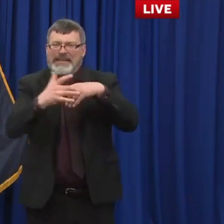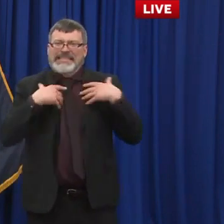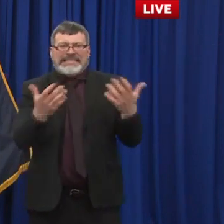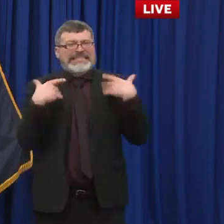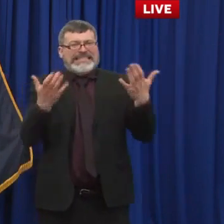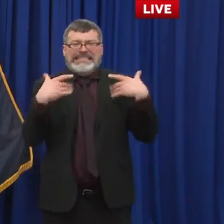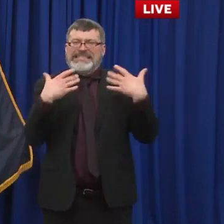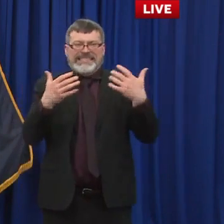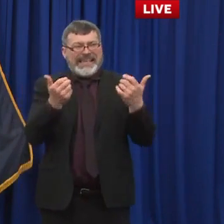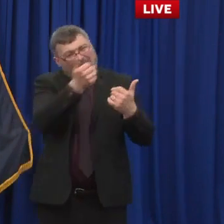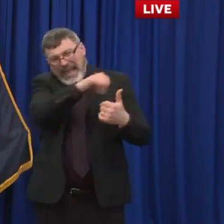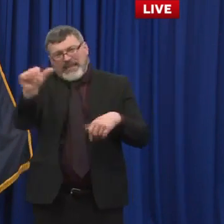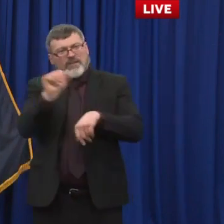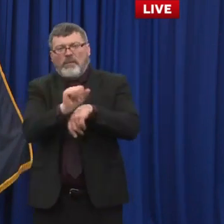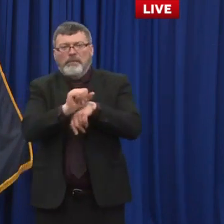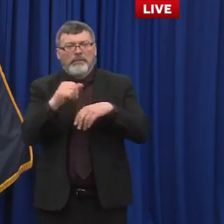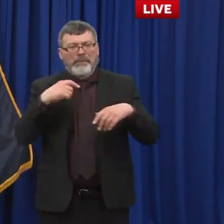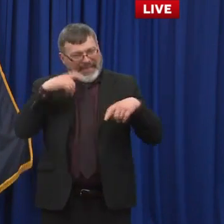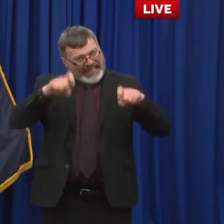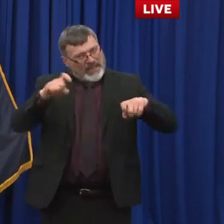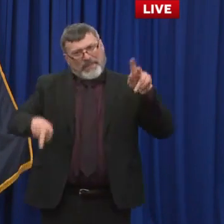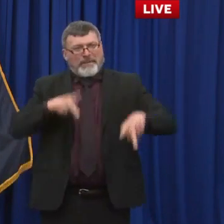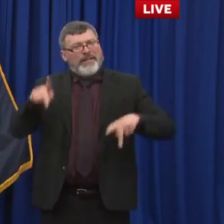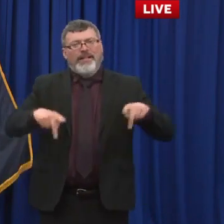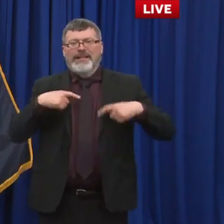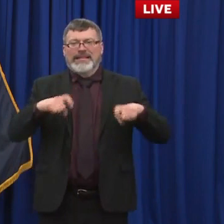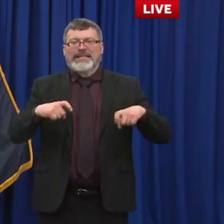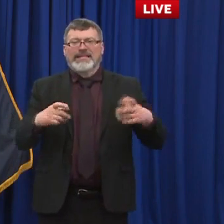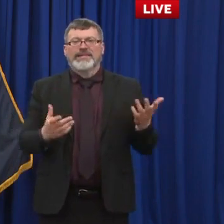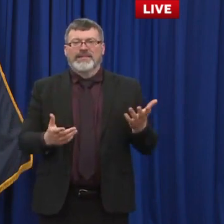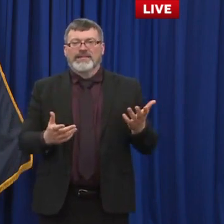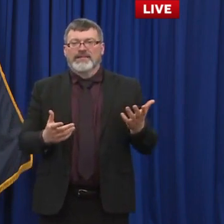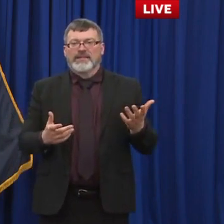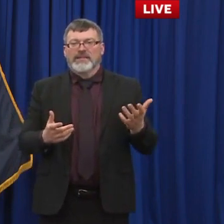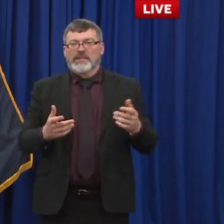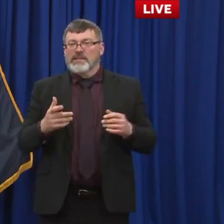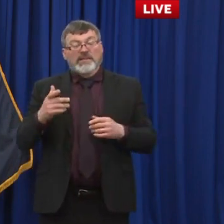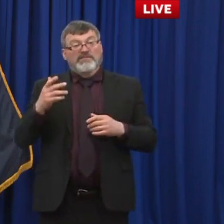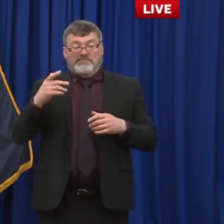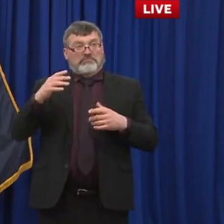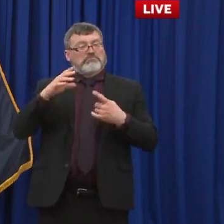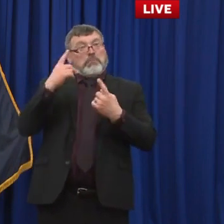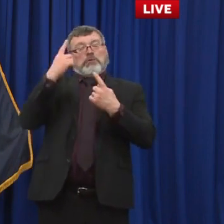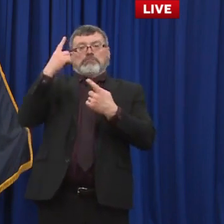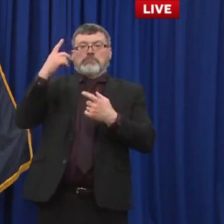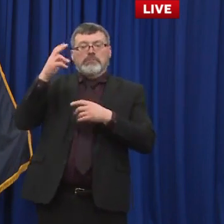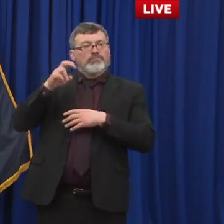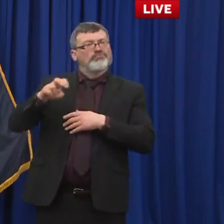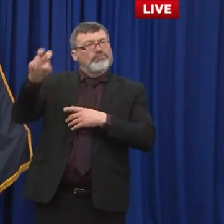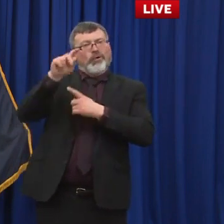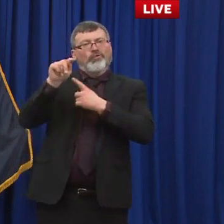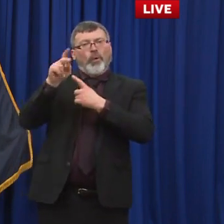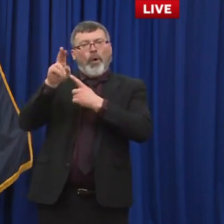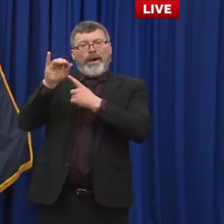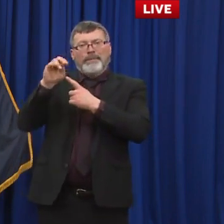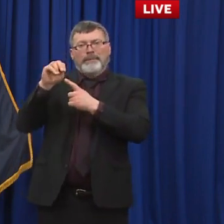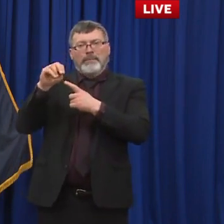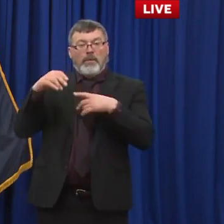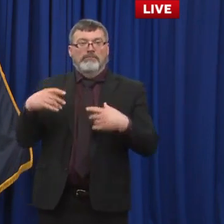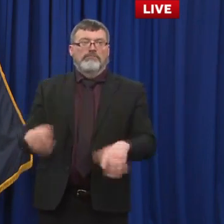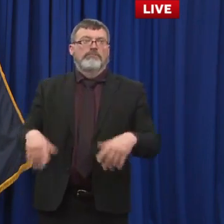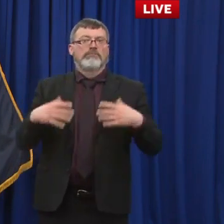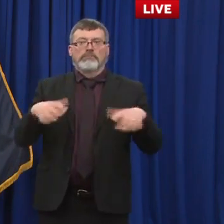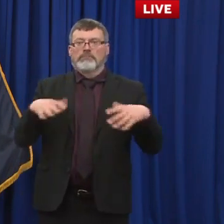into those uh you know towards travel and tourism is a big deal for us and all those businesses restaurants right now especially are gearing up hotels